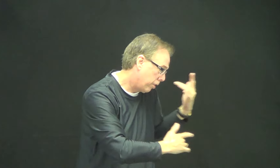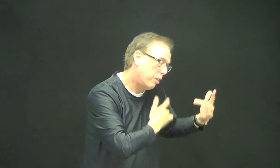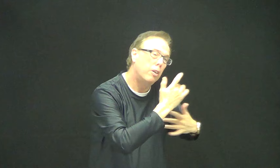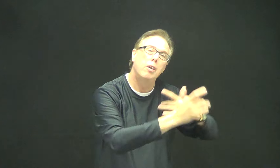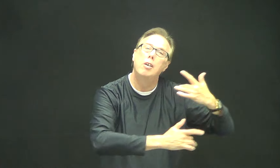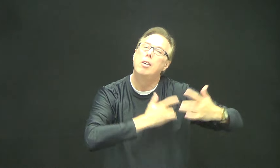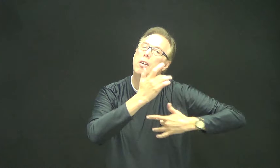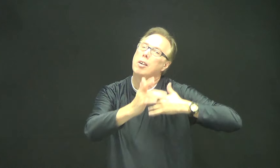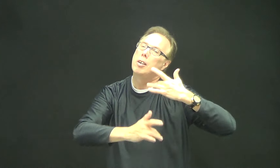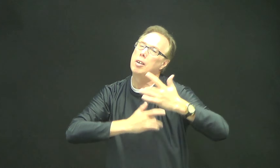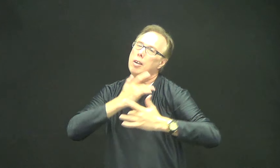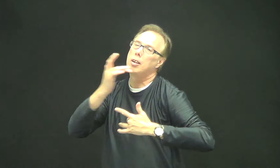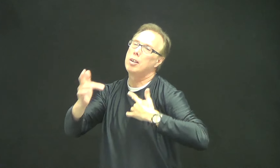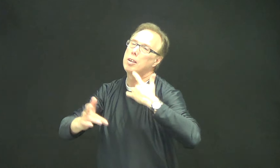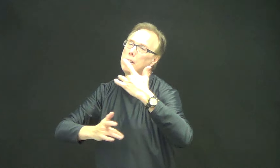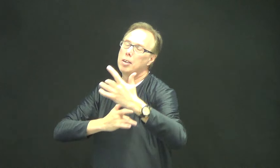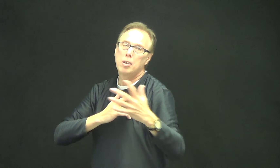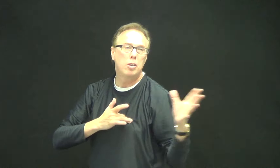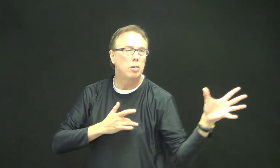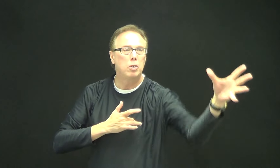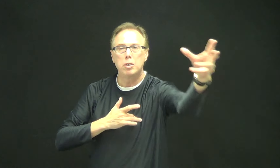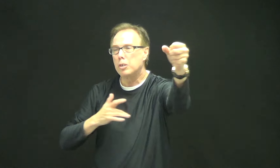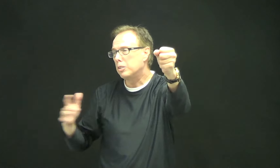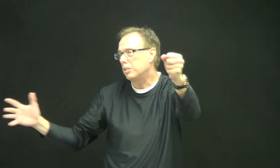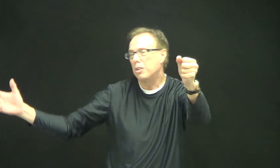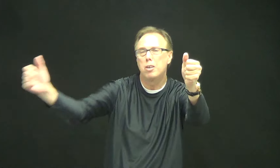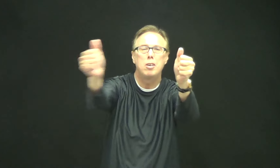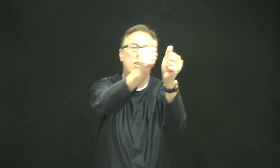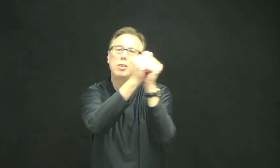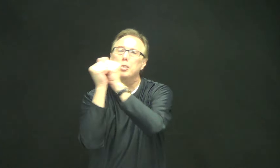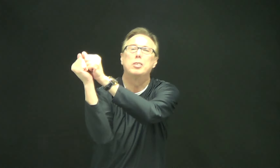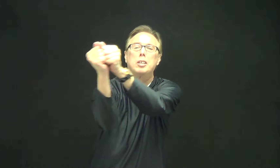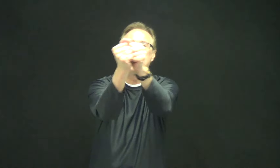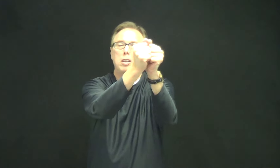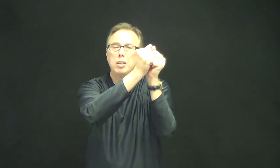the heart, holds us all together,